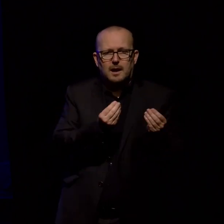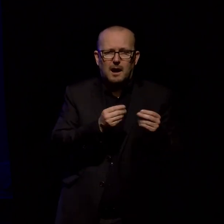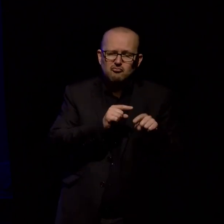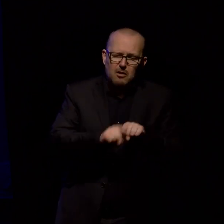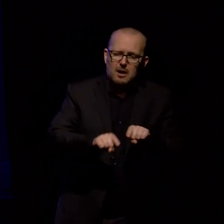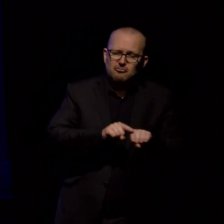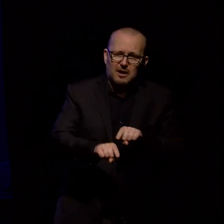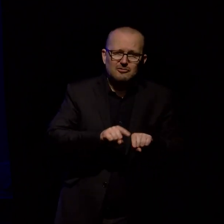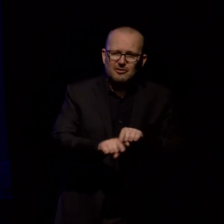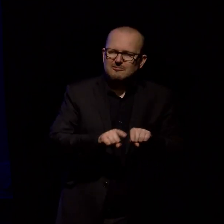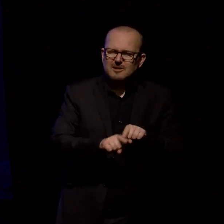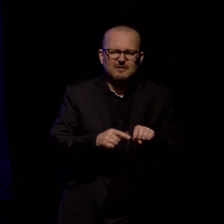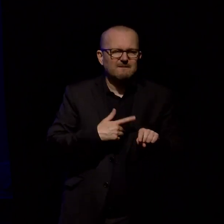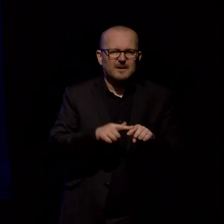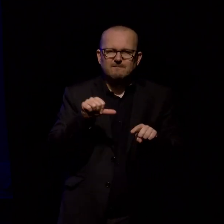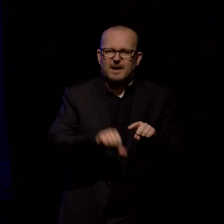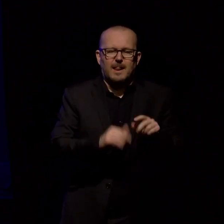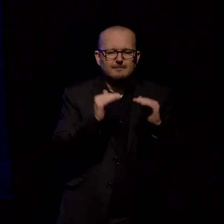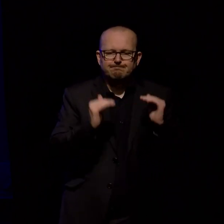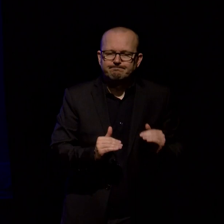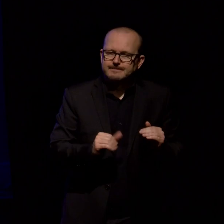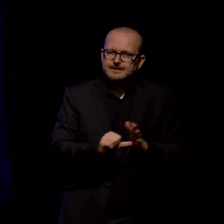do it justice and I want to talk about that process